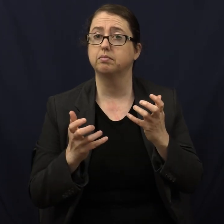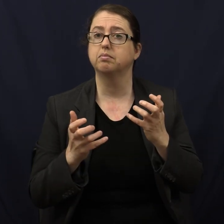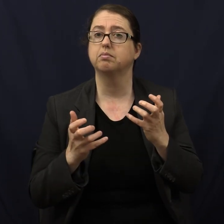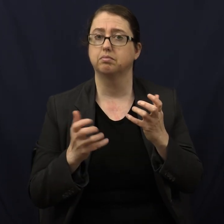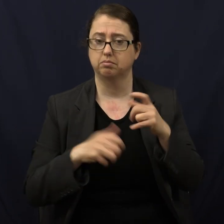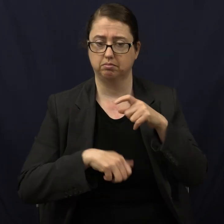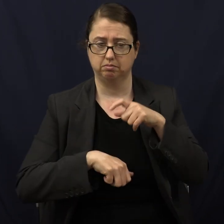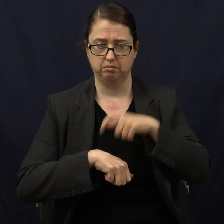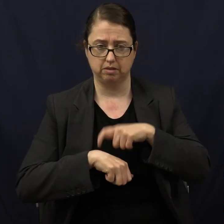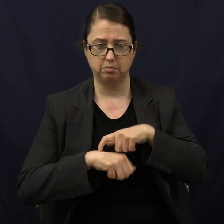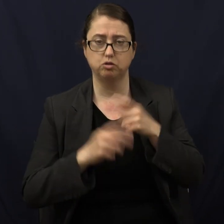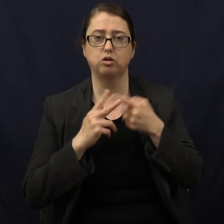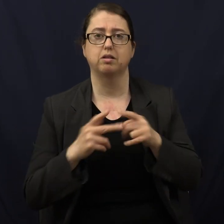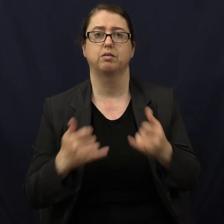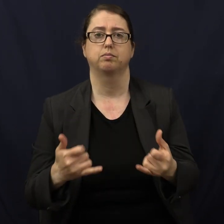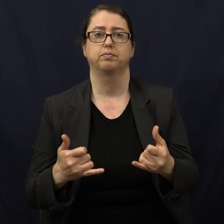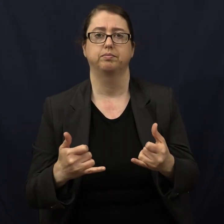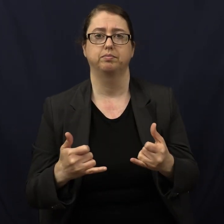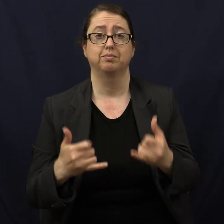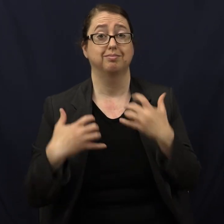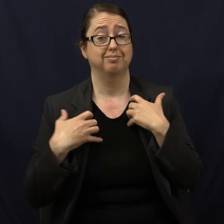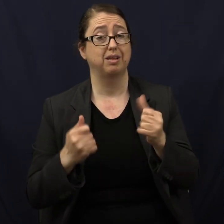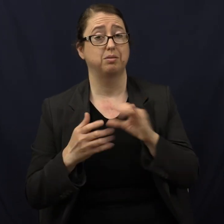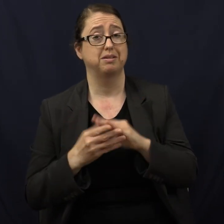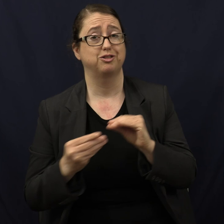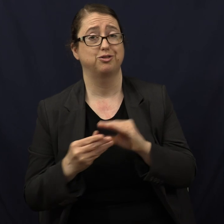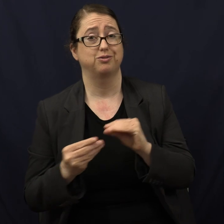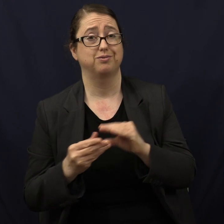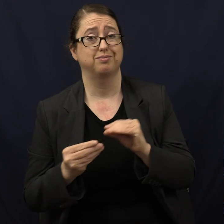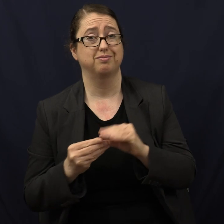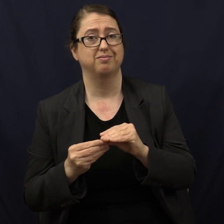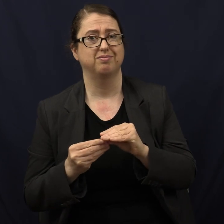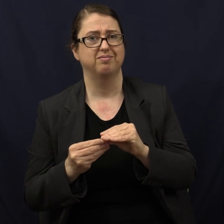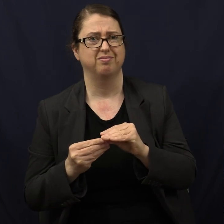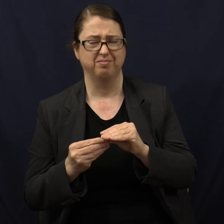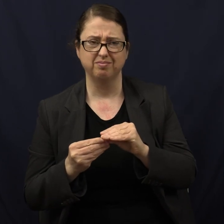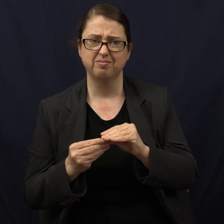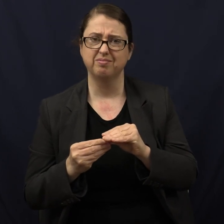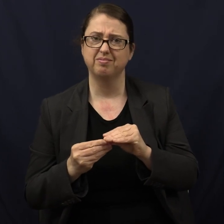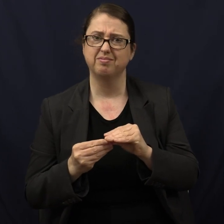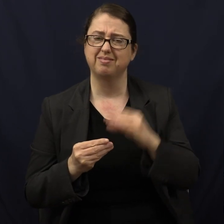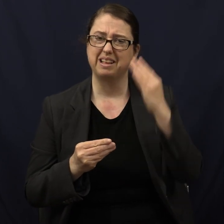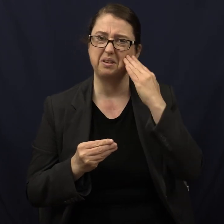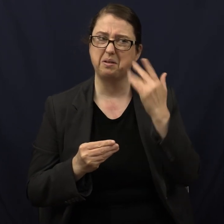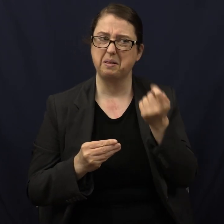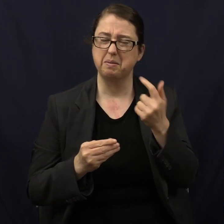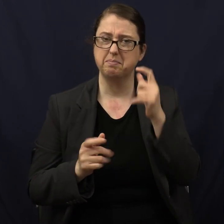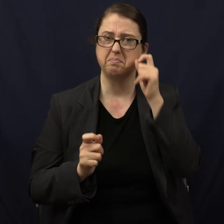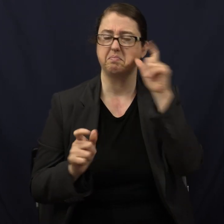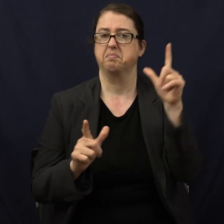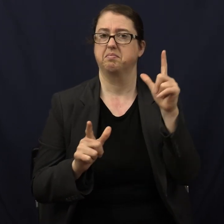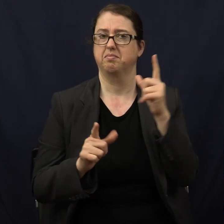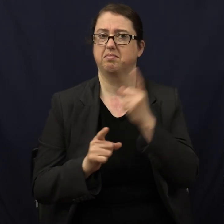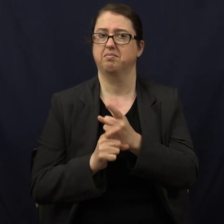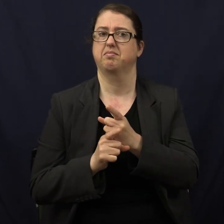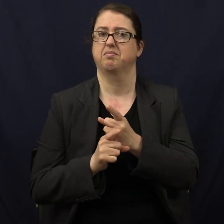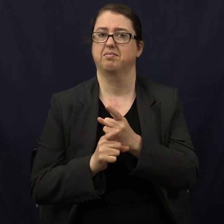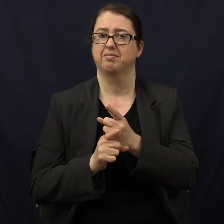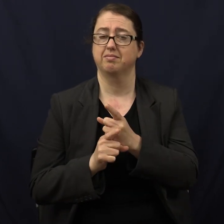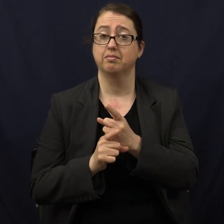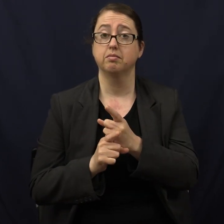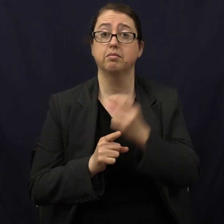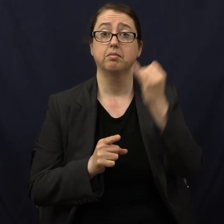Then it starts here. And it starts with the health message. I know that was kind of a surprise, but if